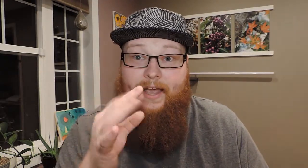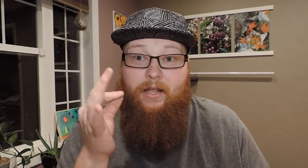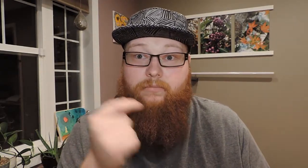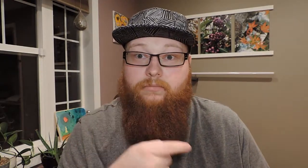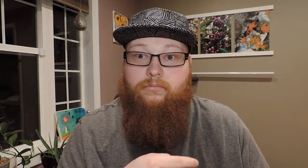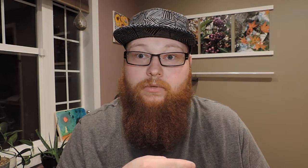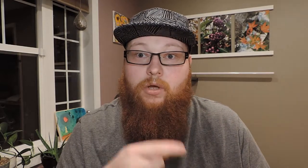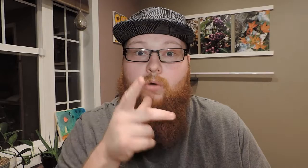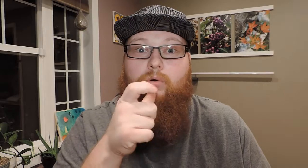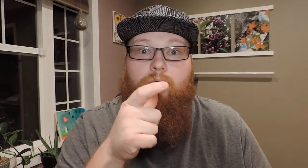see the cat?